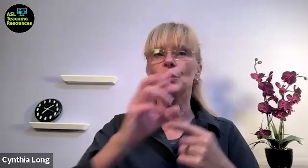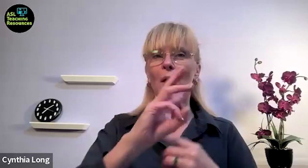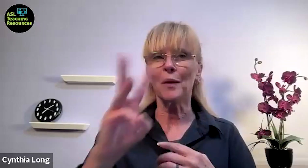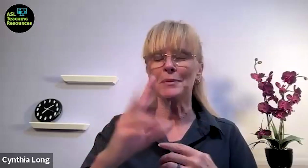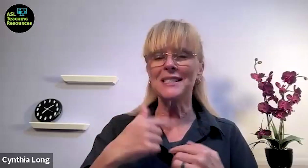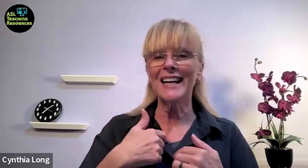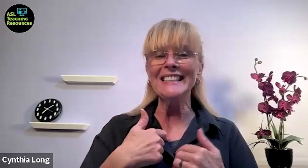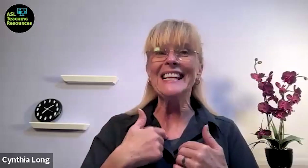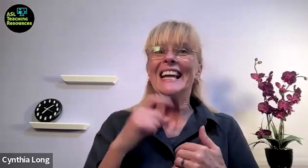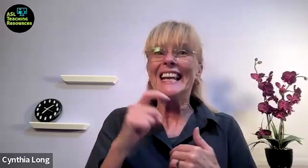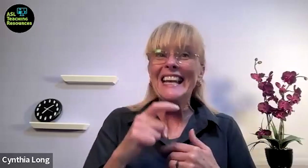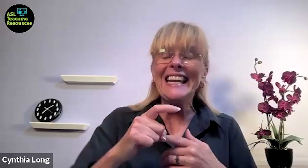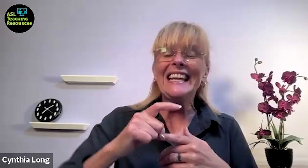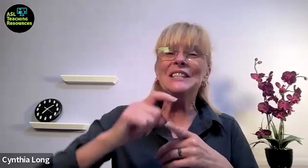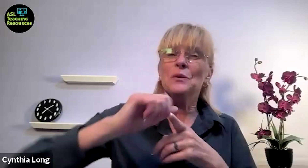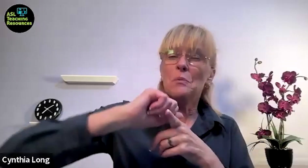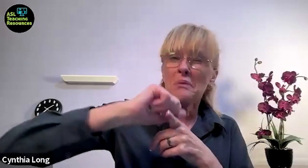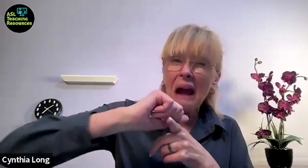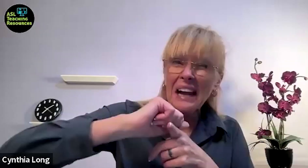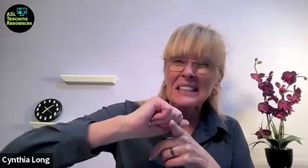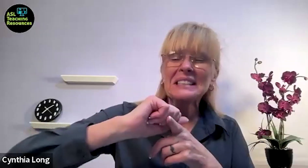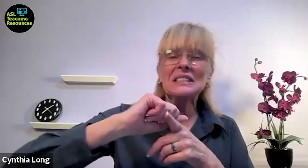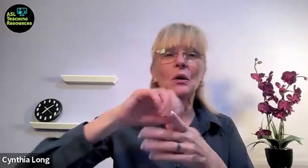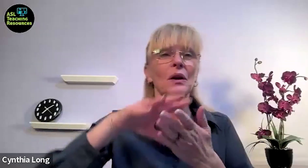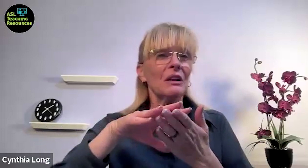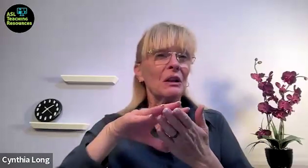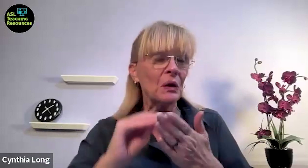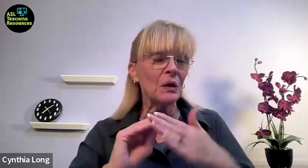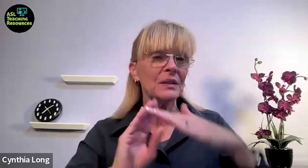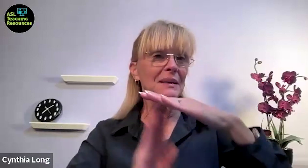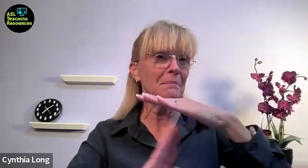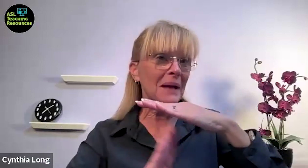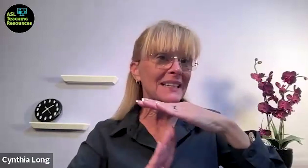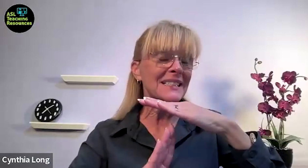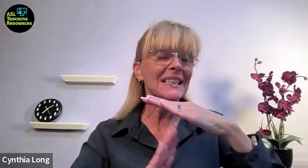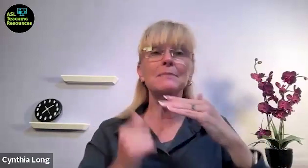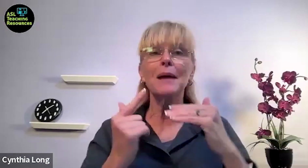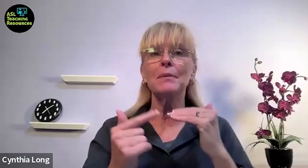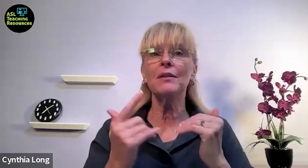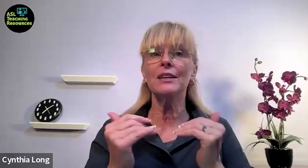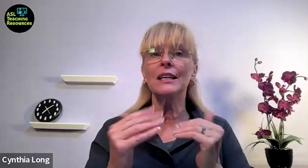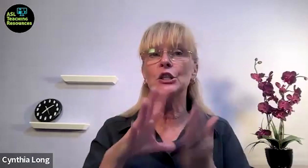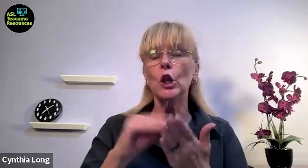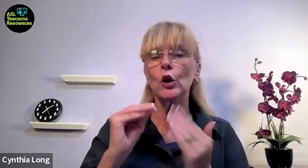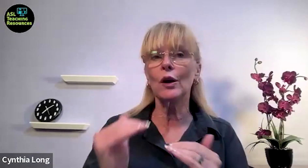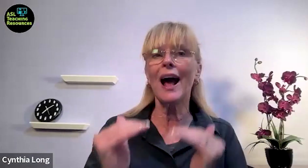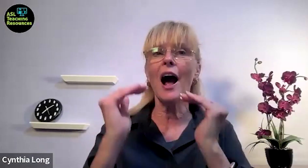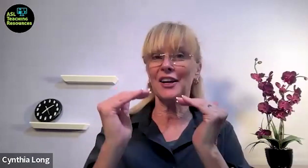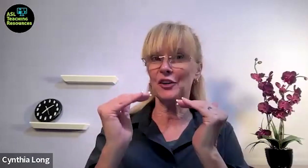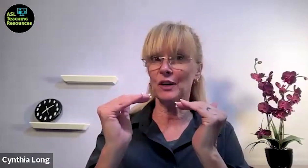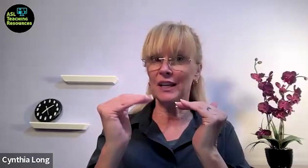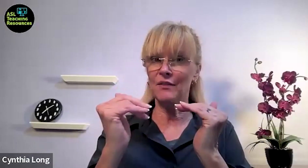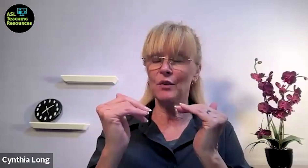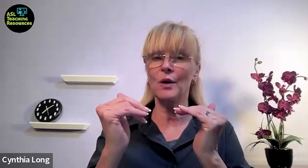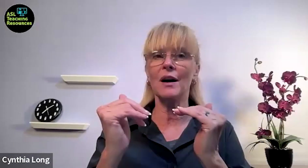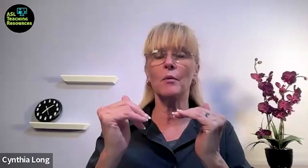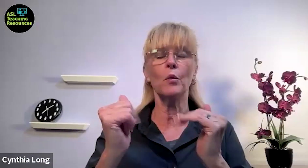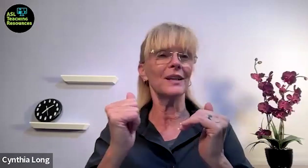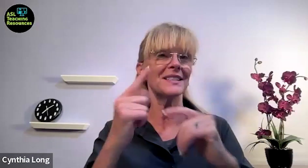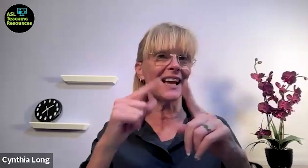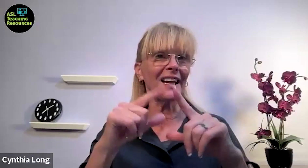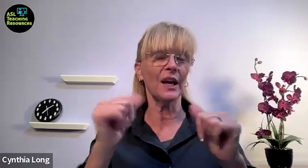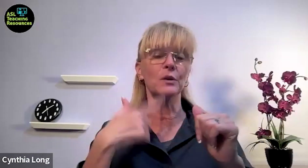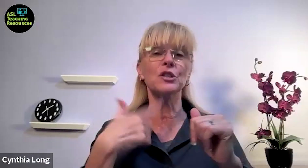to our websites need to practice or even learn some basics and maybe even need to learn a higher level